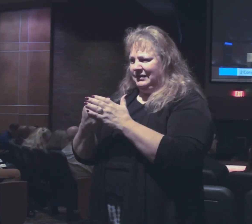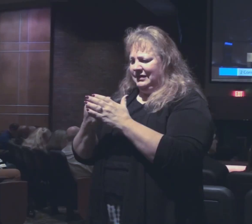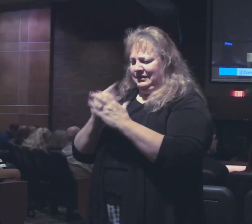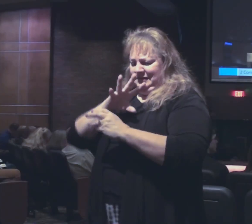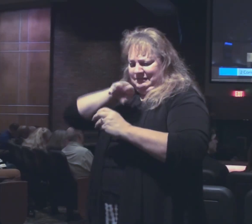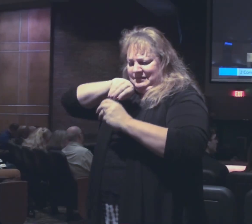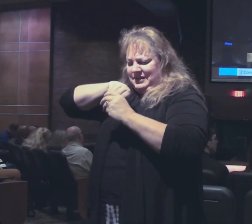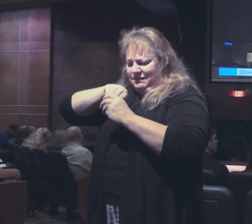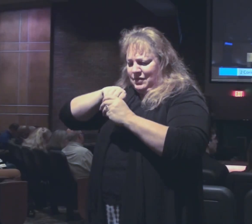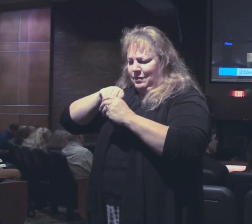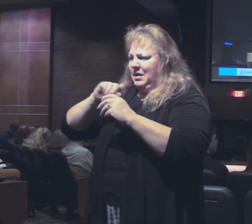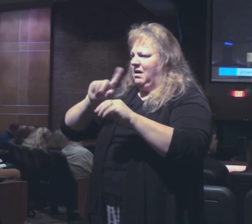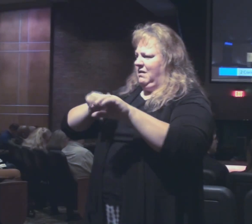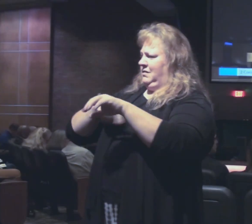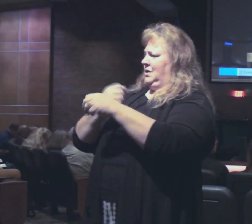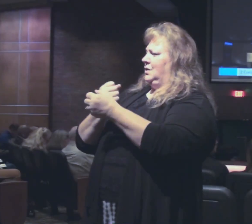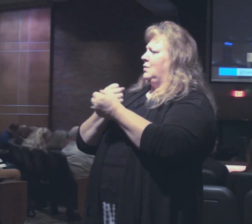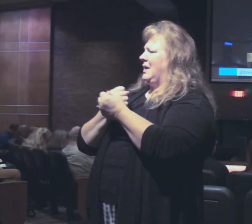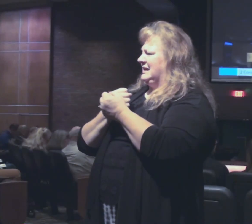grace